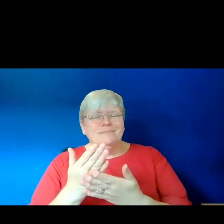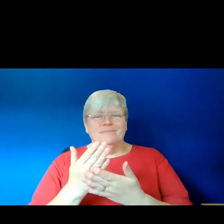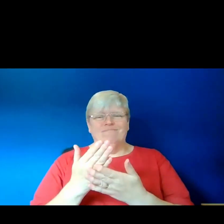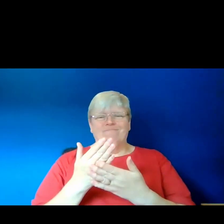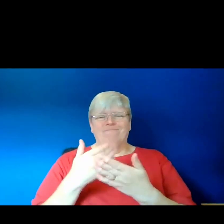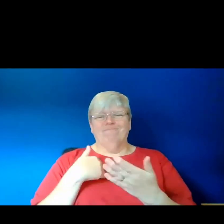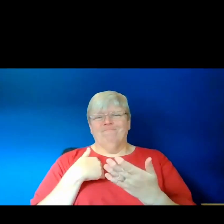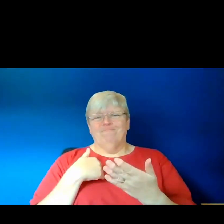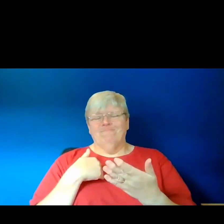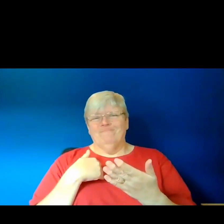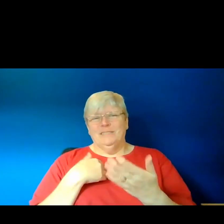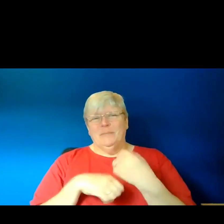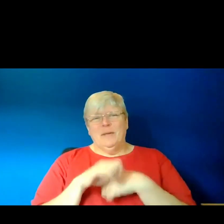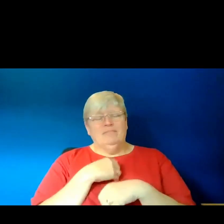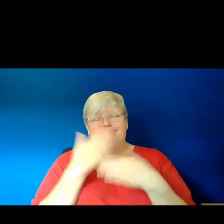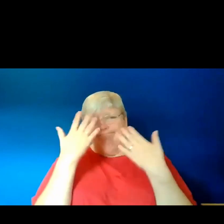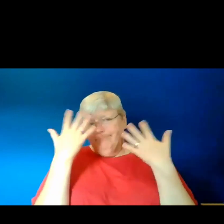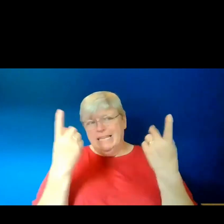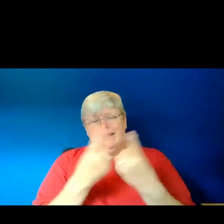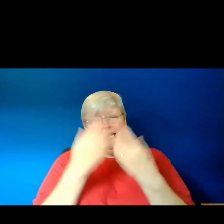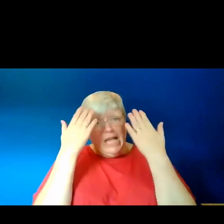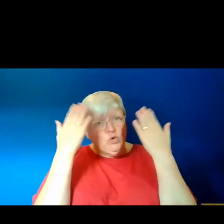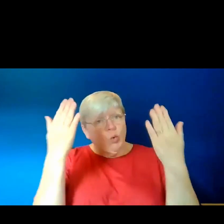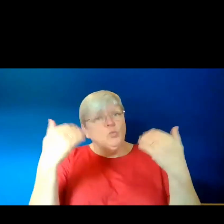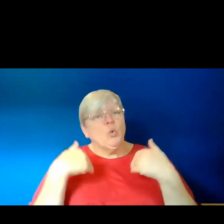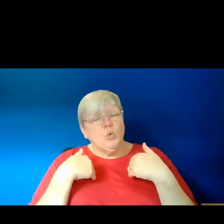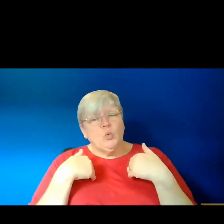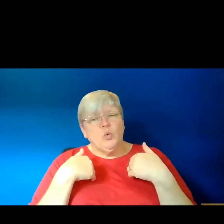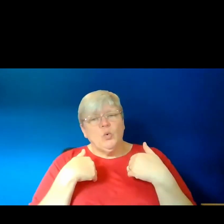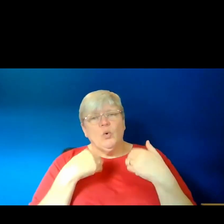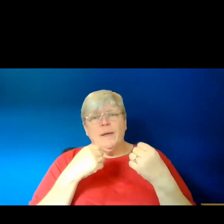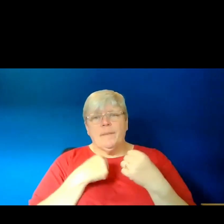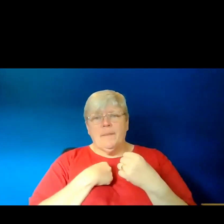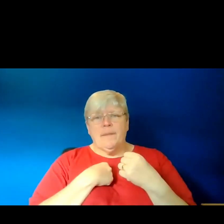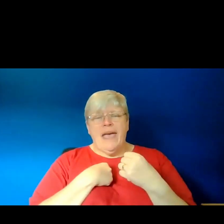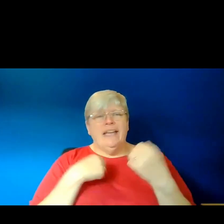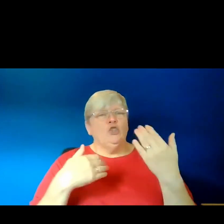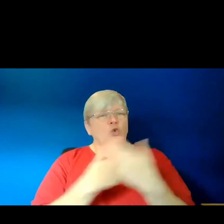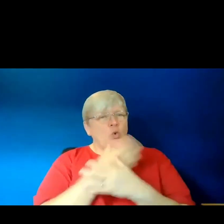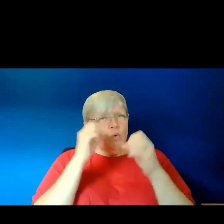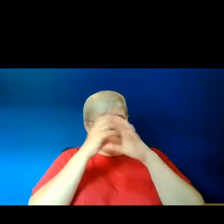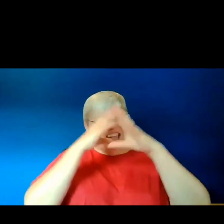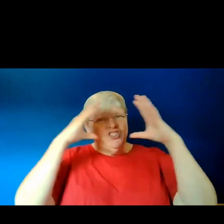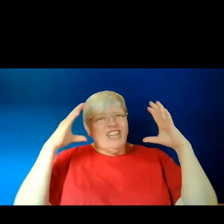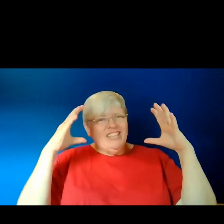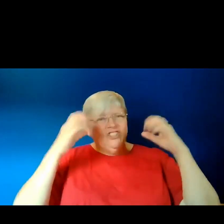run into a lot of unknowns. So my reimaginings are my way of trying to